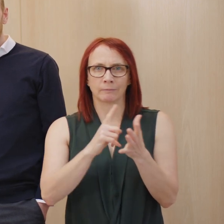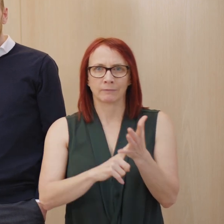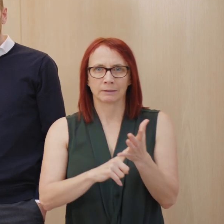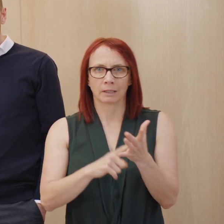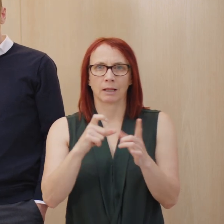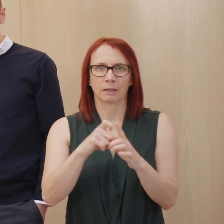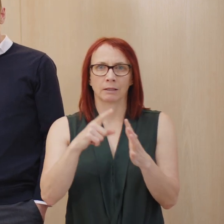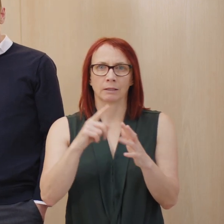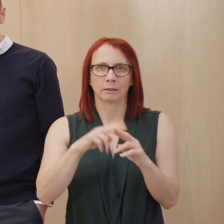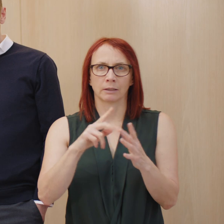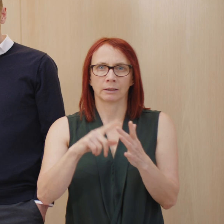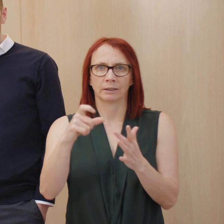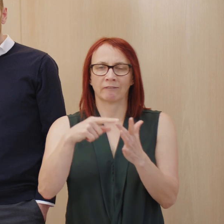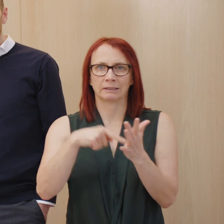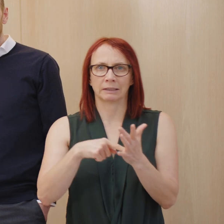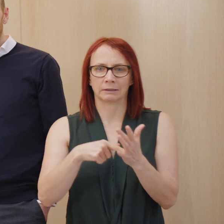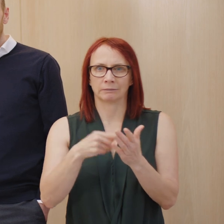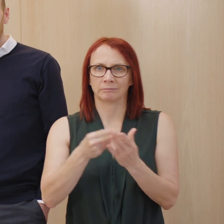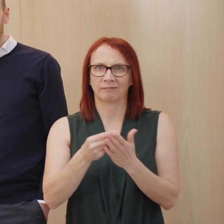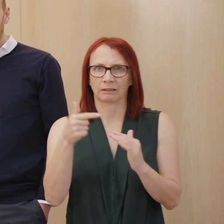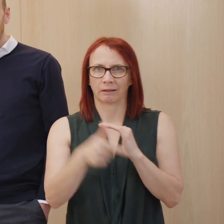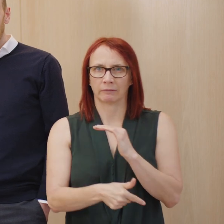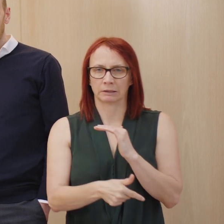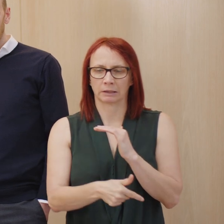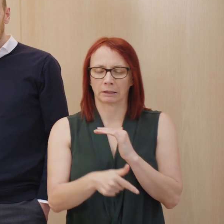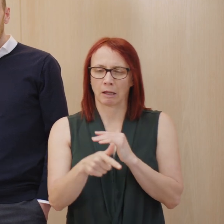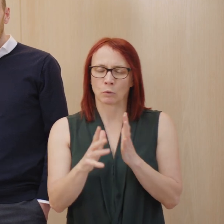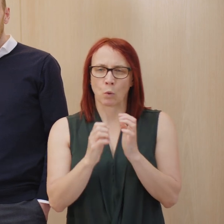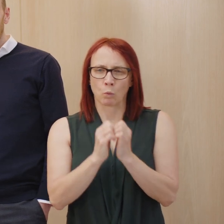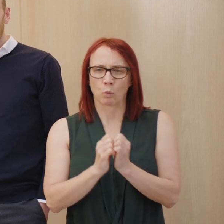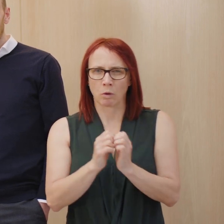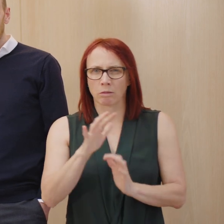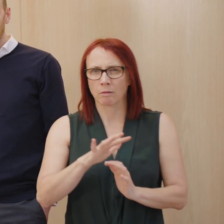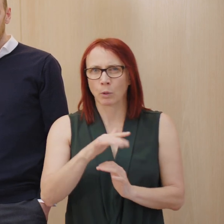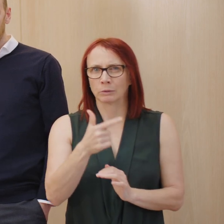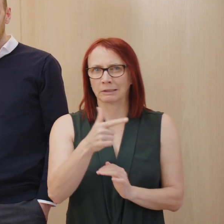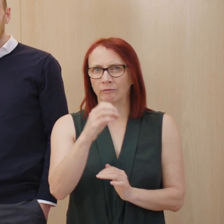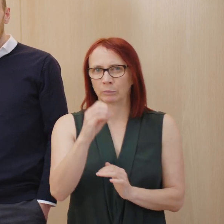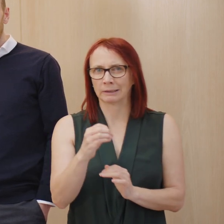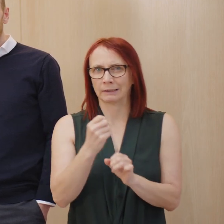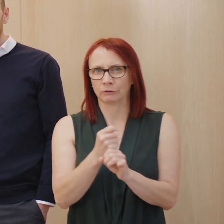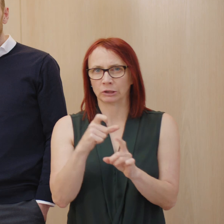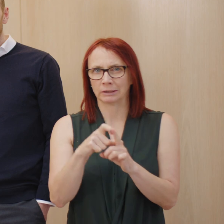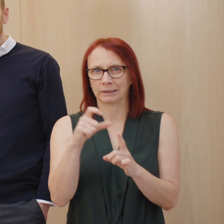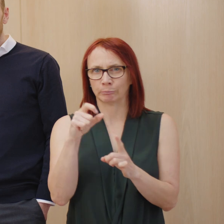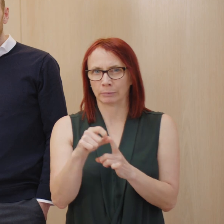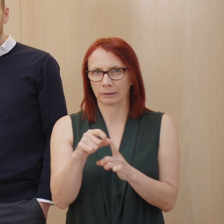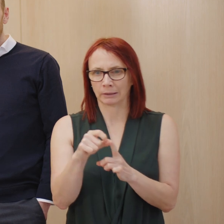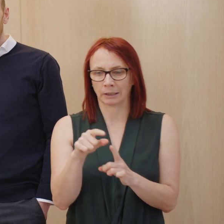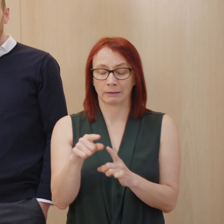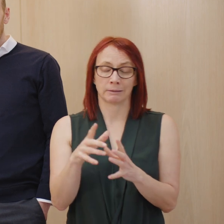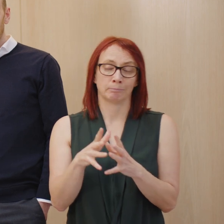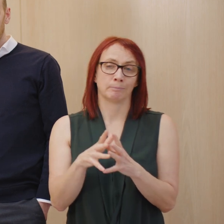-19 and it's worth about 7% of GDP. That's a higher deficit than